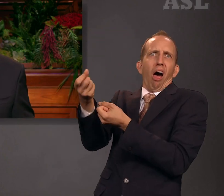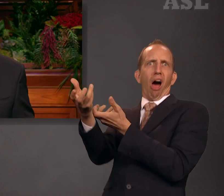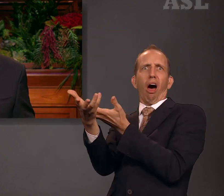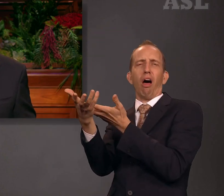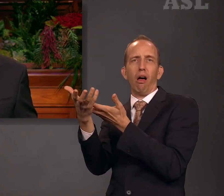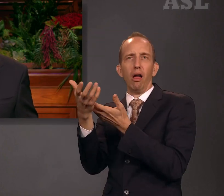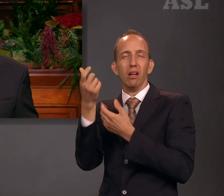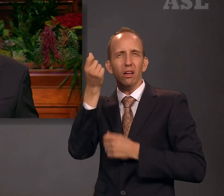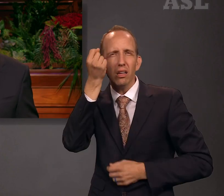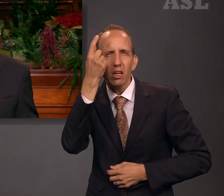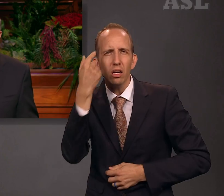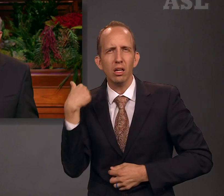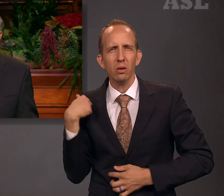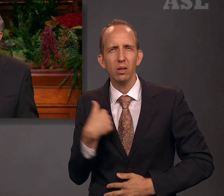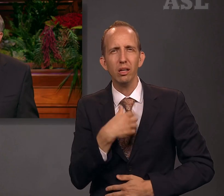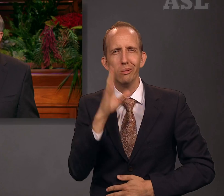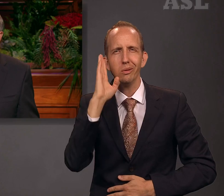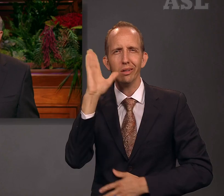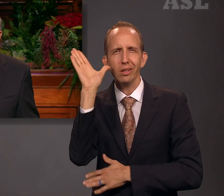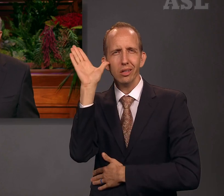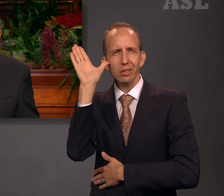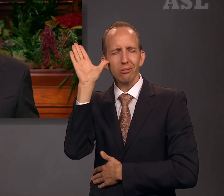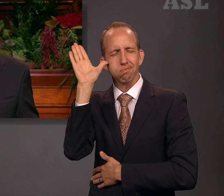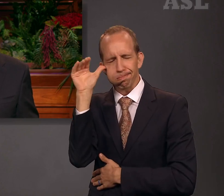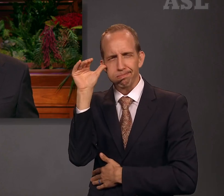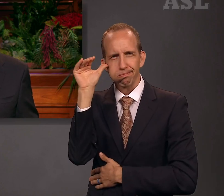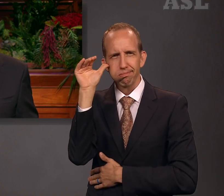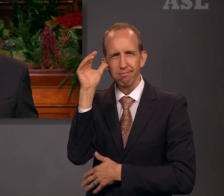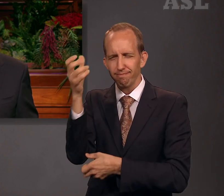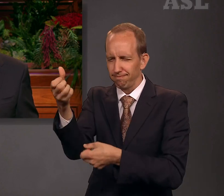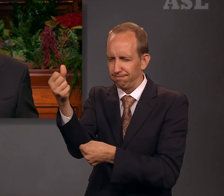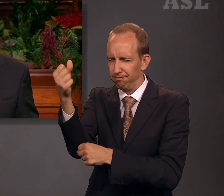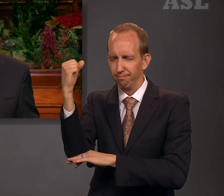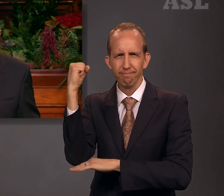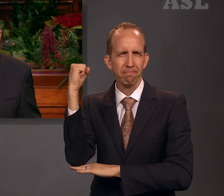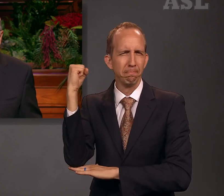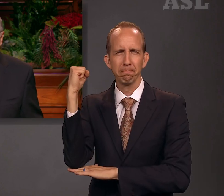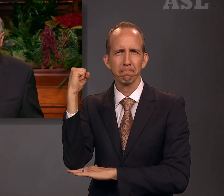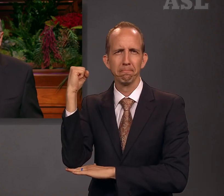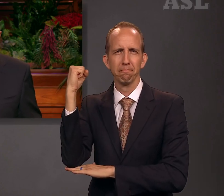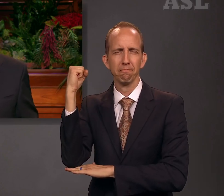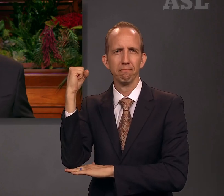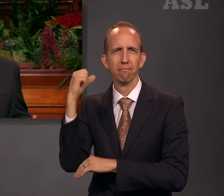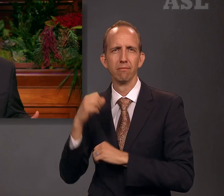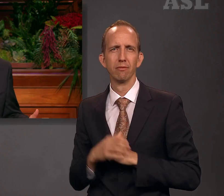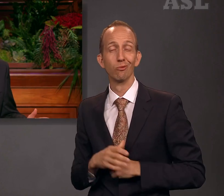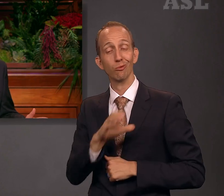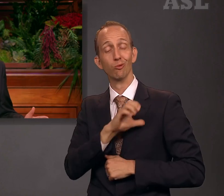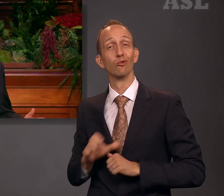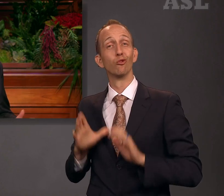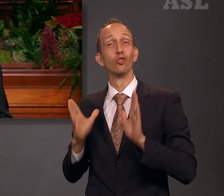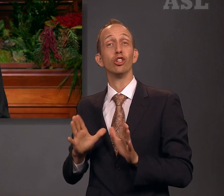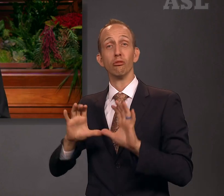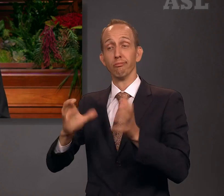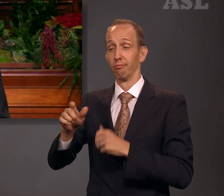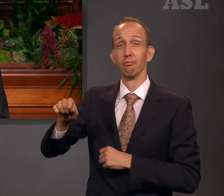Redeemer, we will not be moved out of our place. Christians who are not among our membership